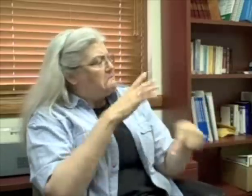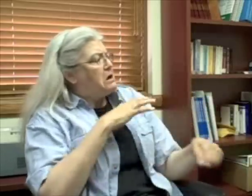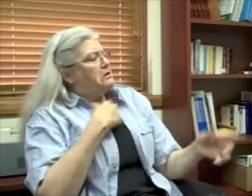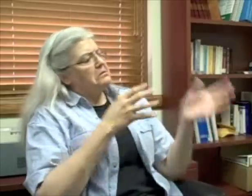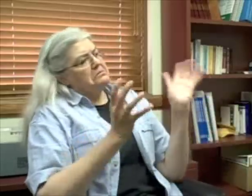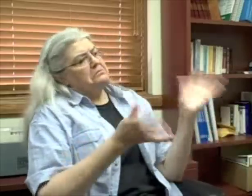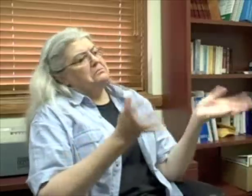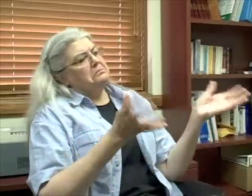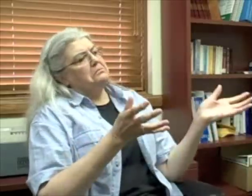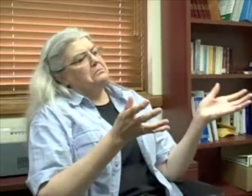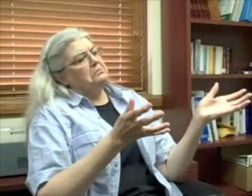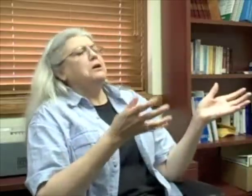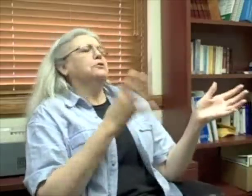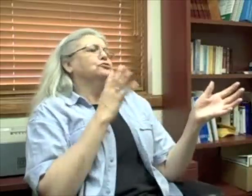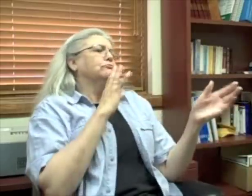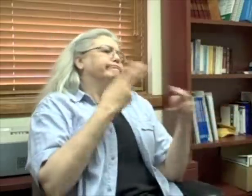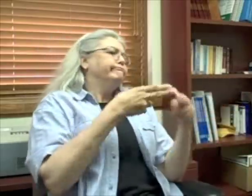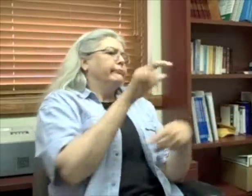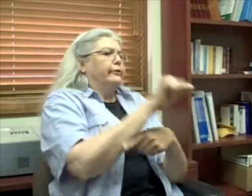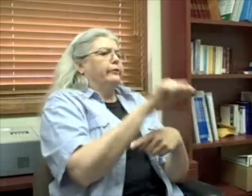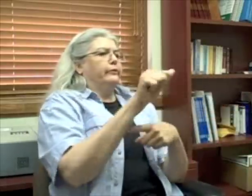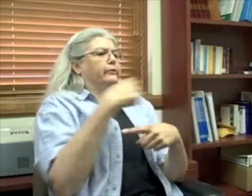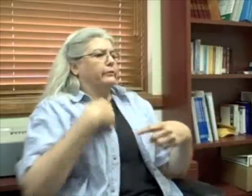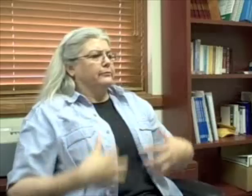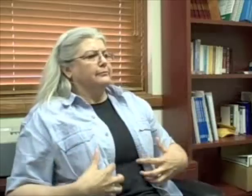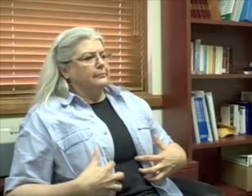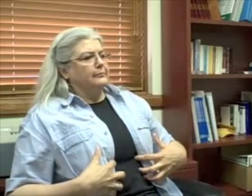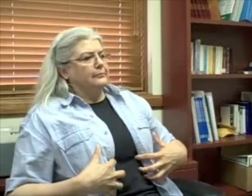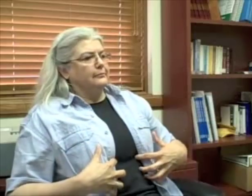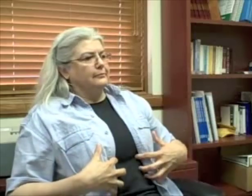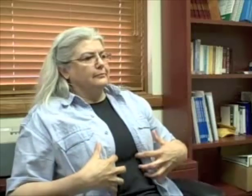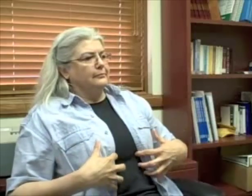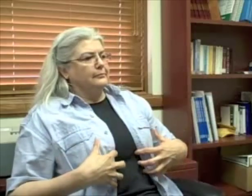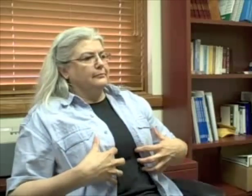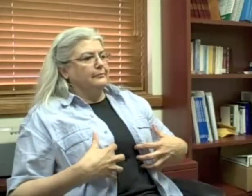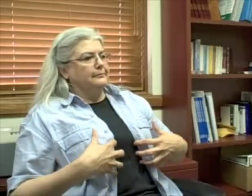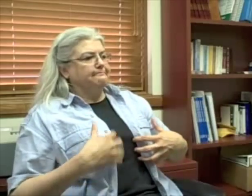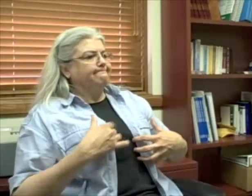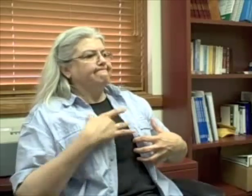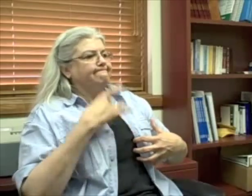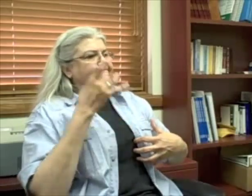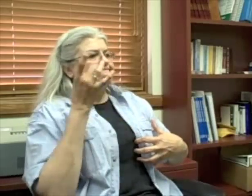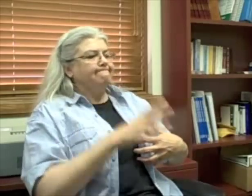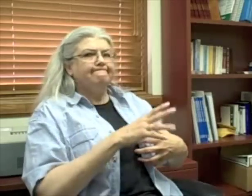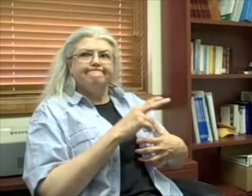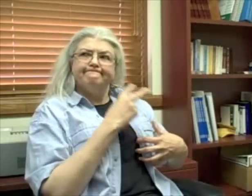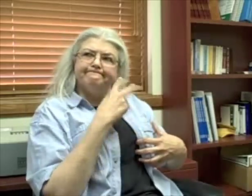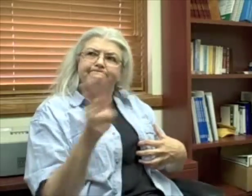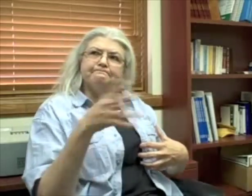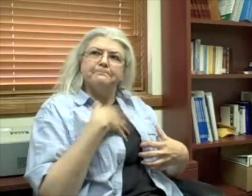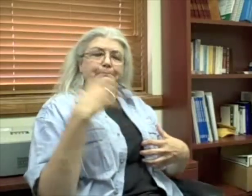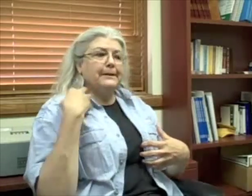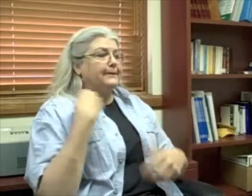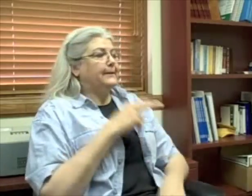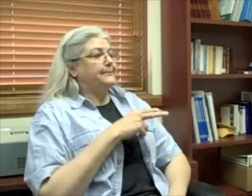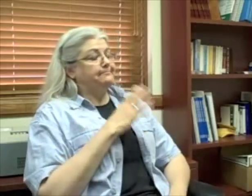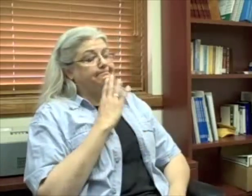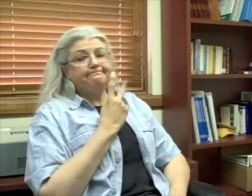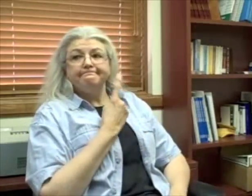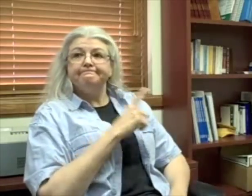And she wanted me to start going to AA meetings. And got angry. My boss said, go. So I was angry,